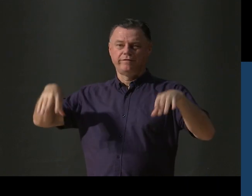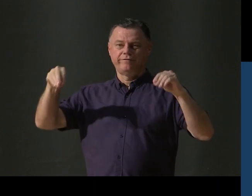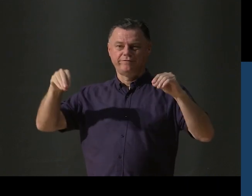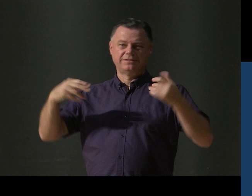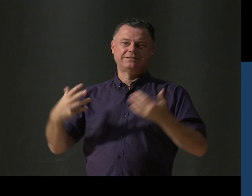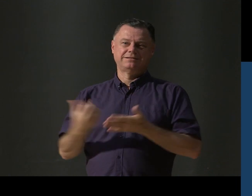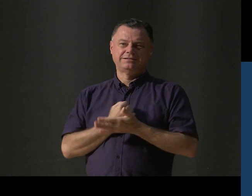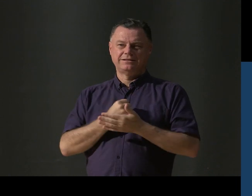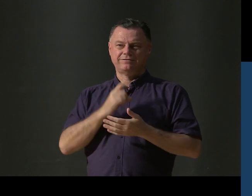more.